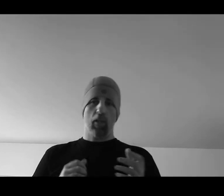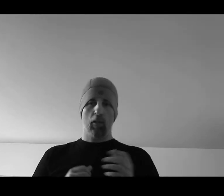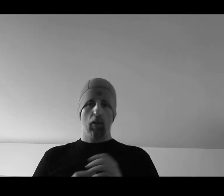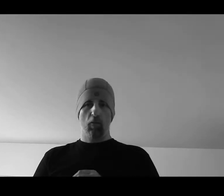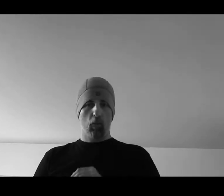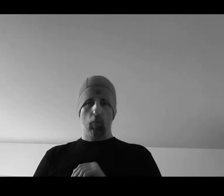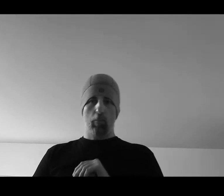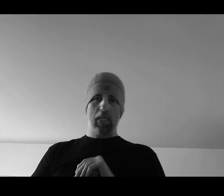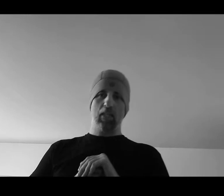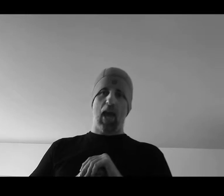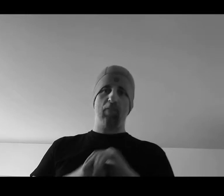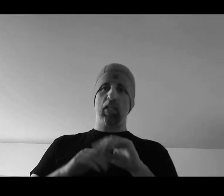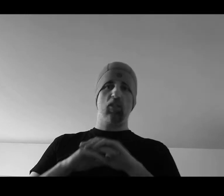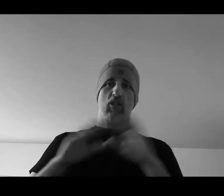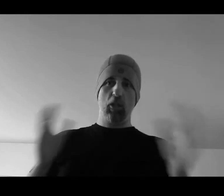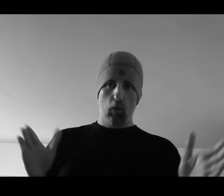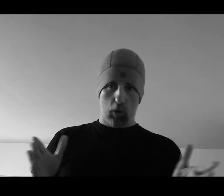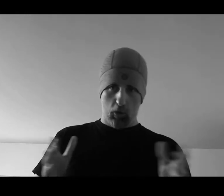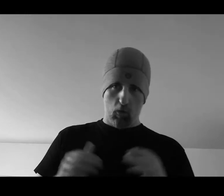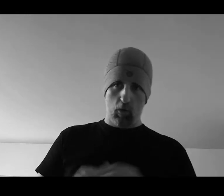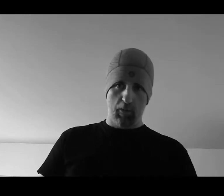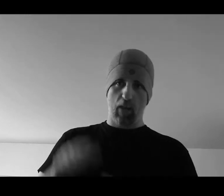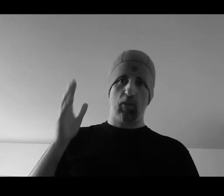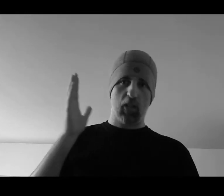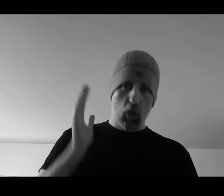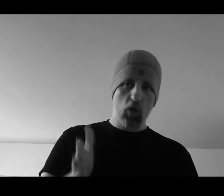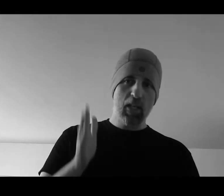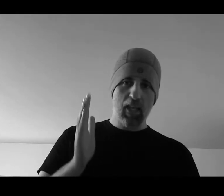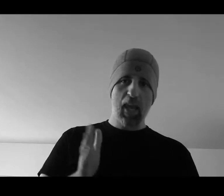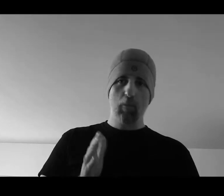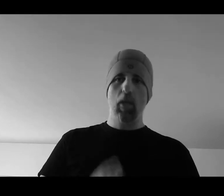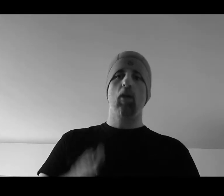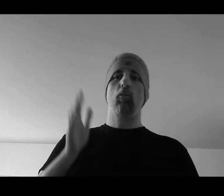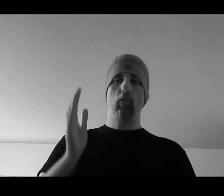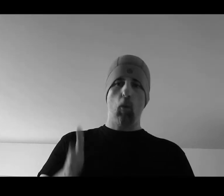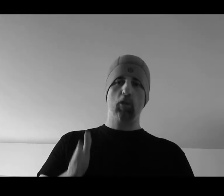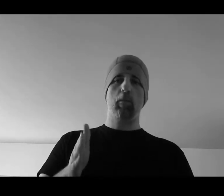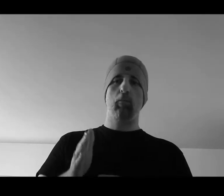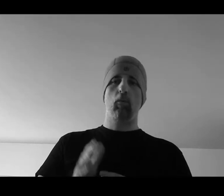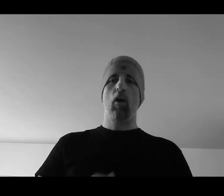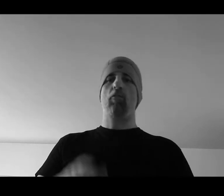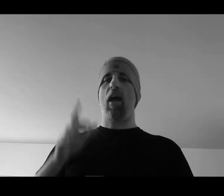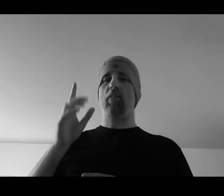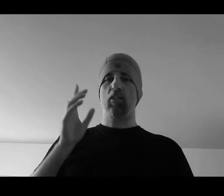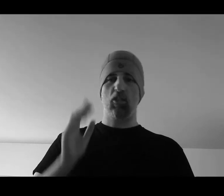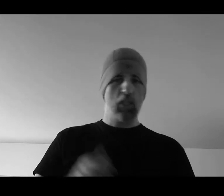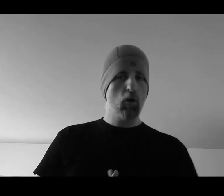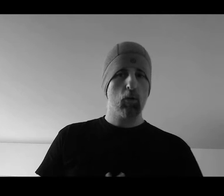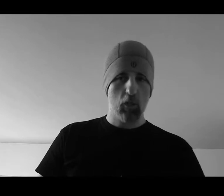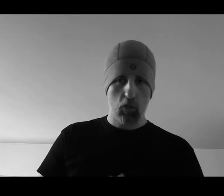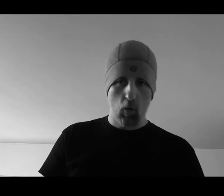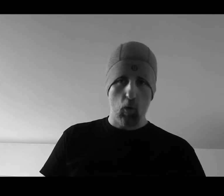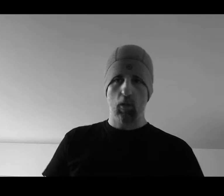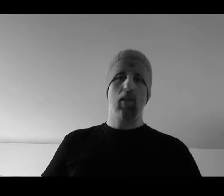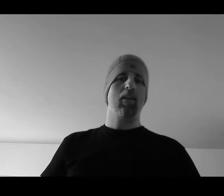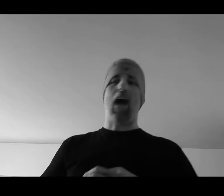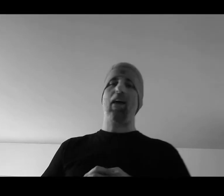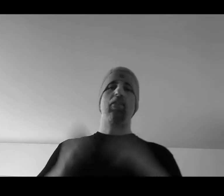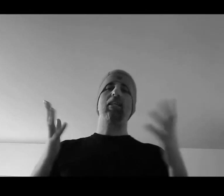for having zero control. Now, the current game rewards people for having zero control. Things